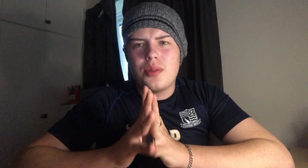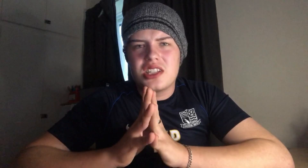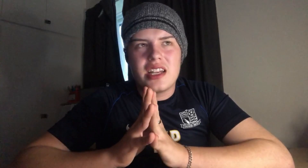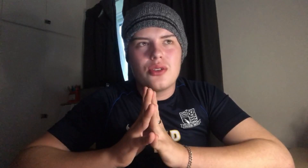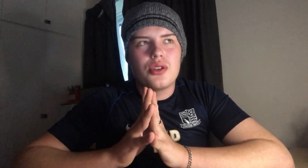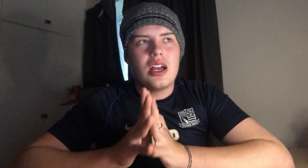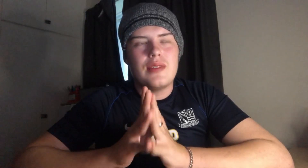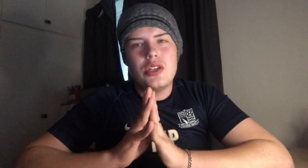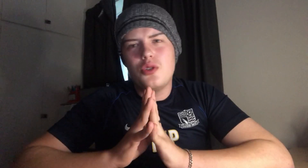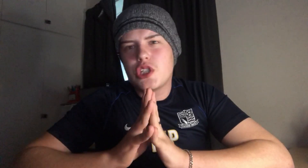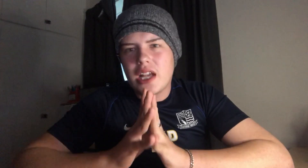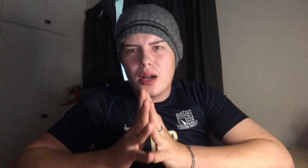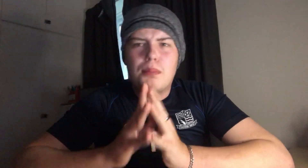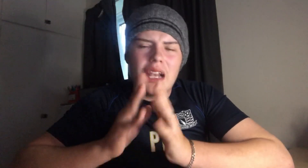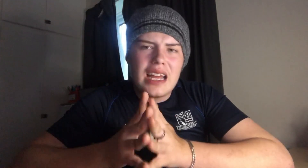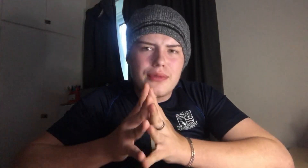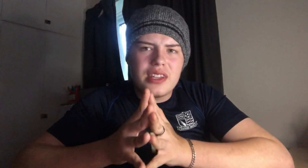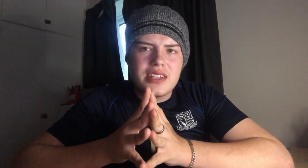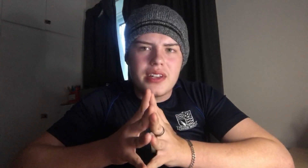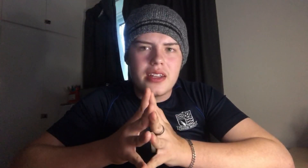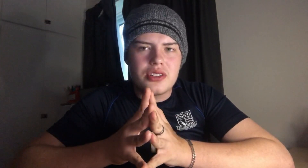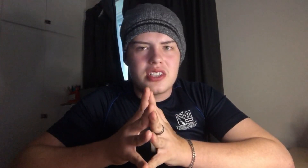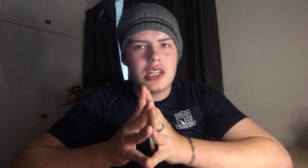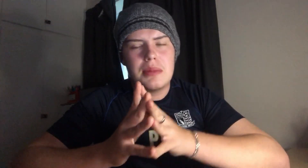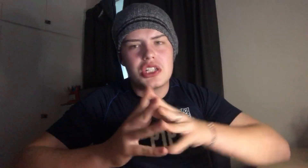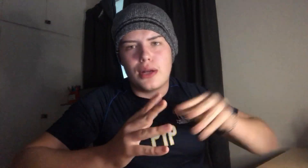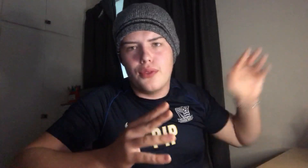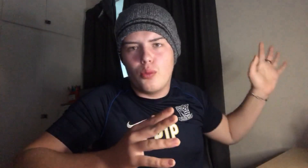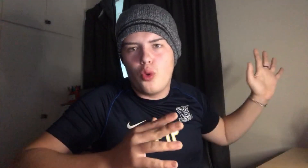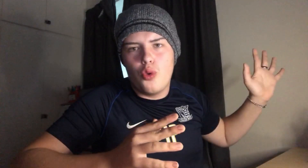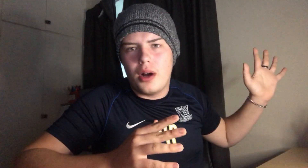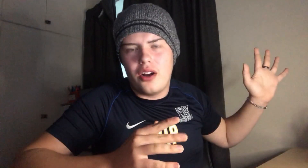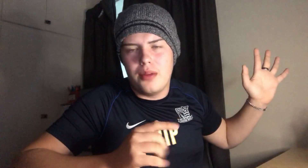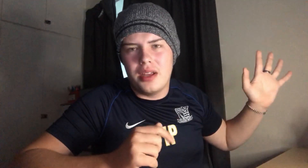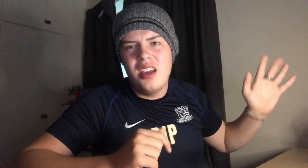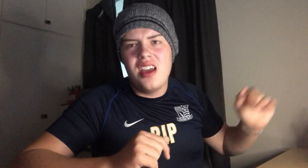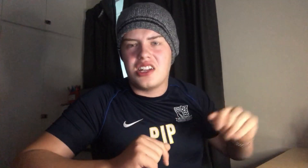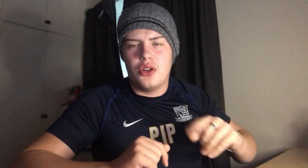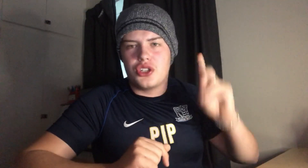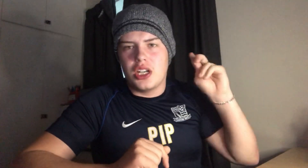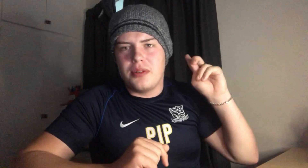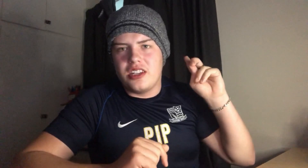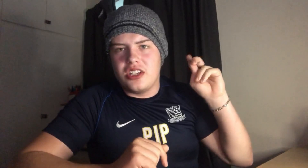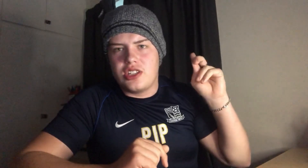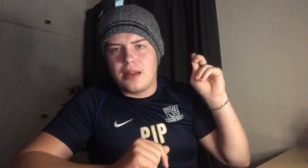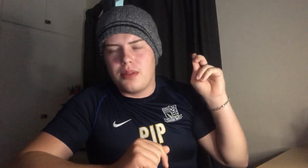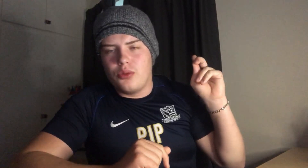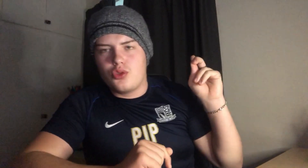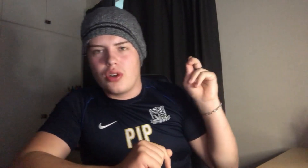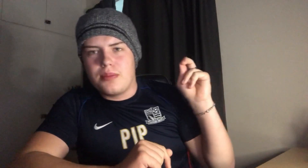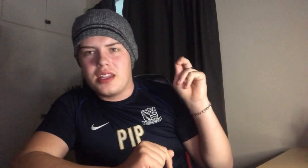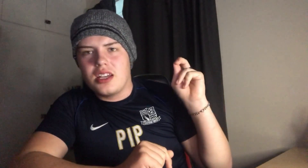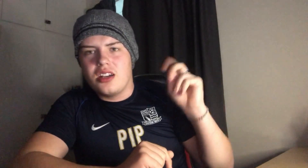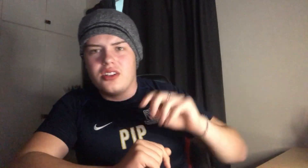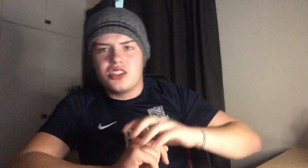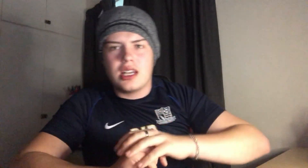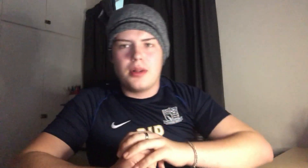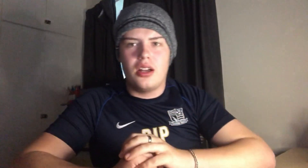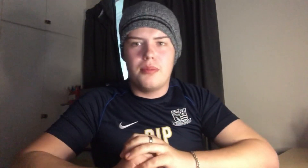will be settled. I have a new setup planned for these videos. There's going to be stuff on the wall behind me. It's not just going to be these damp old drapey curtains sat behind